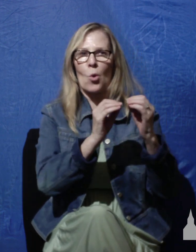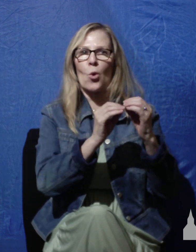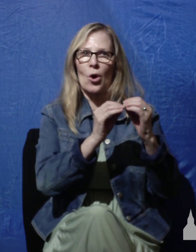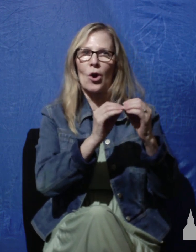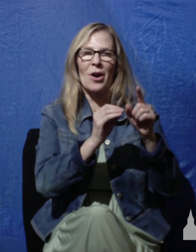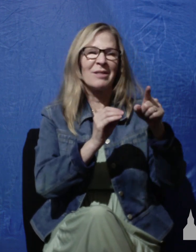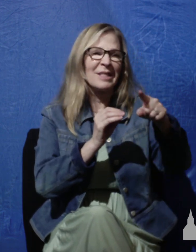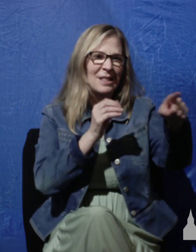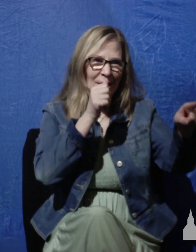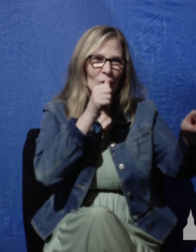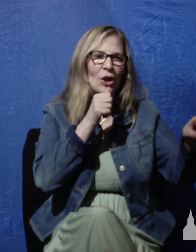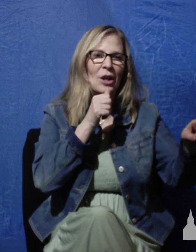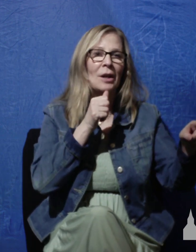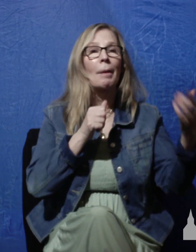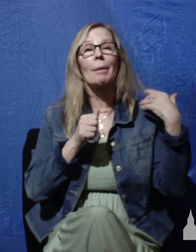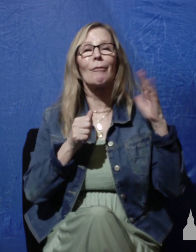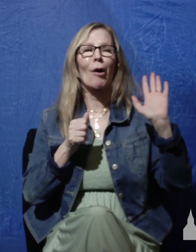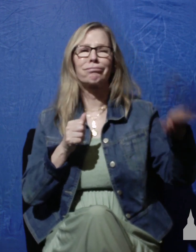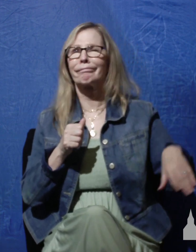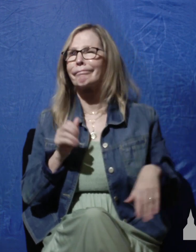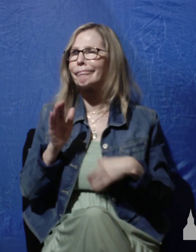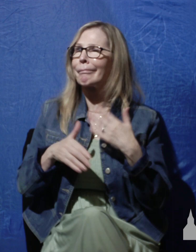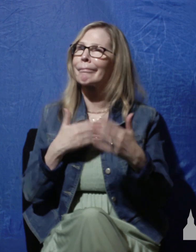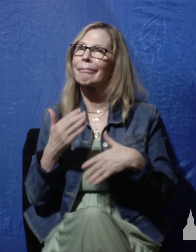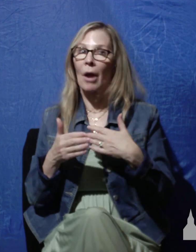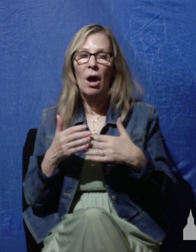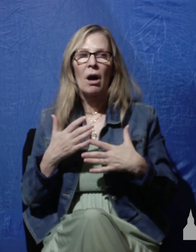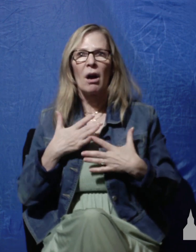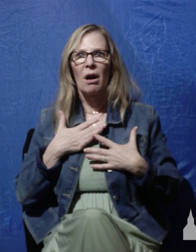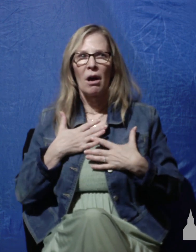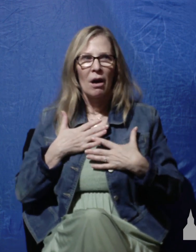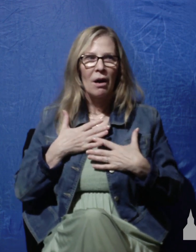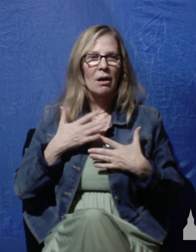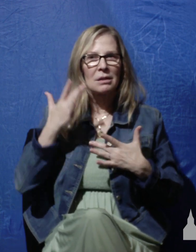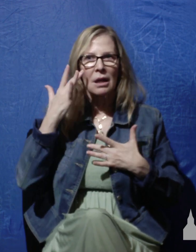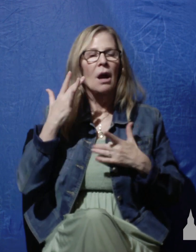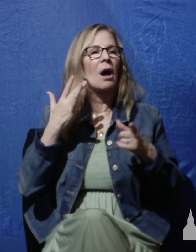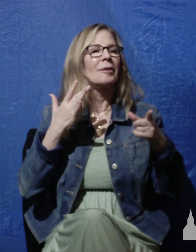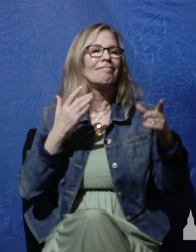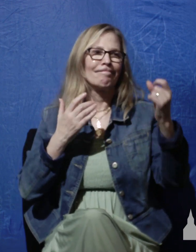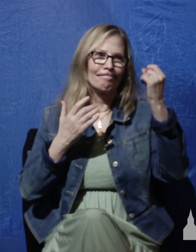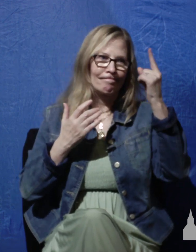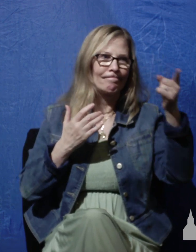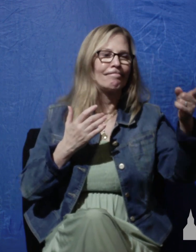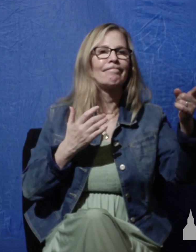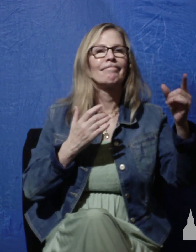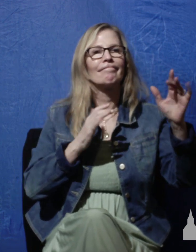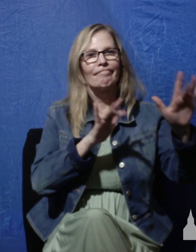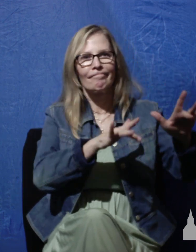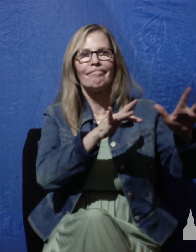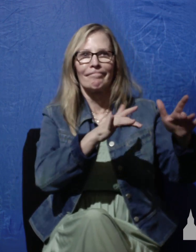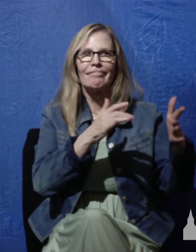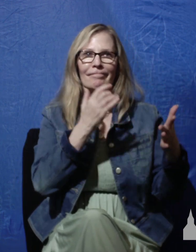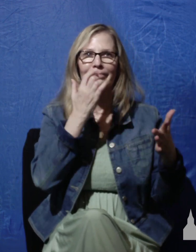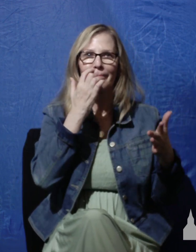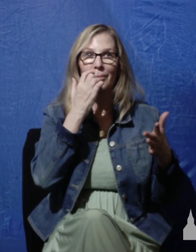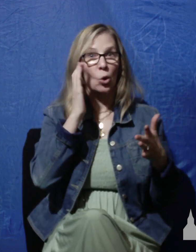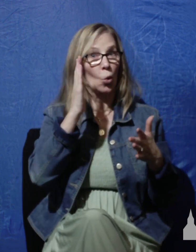sufferings of others. So the question is will you thank God for your good health or your lack of good